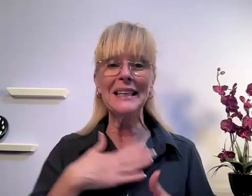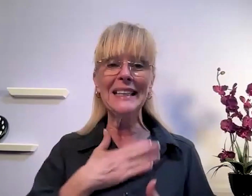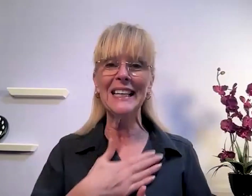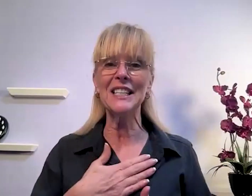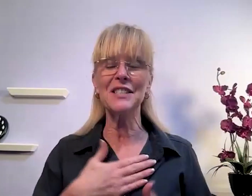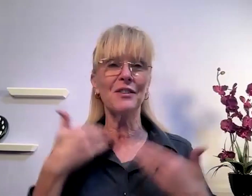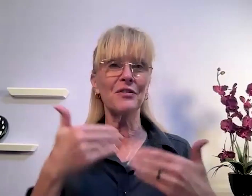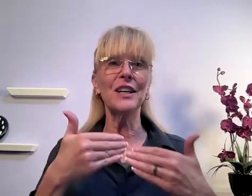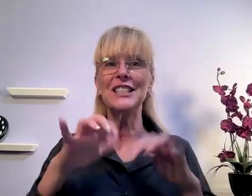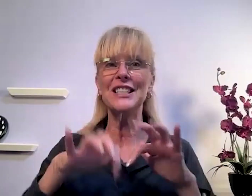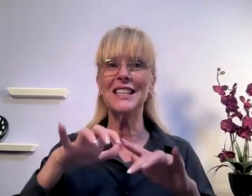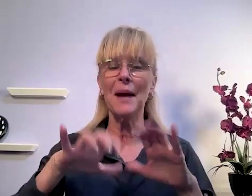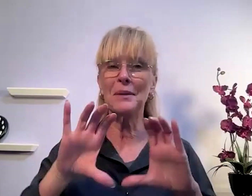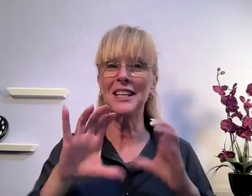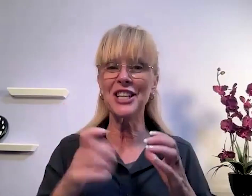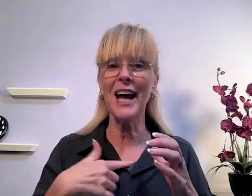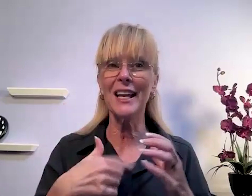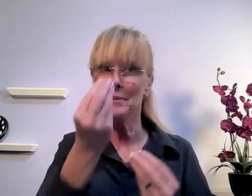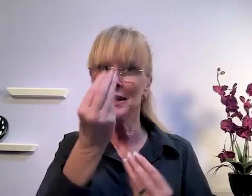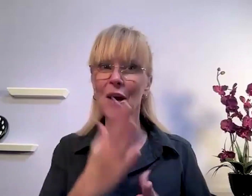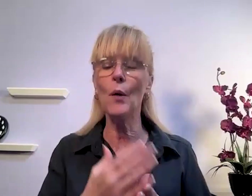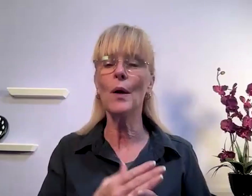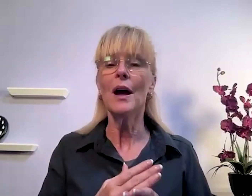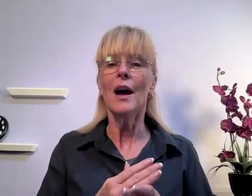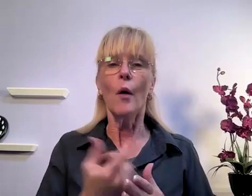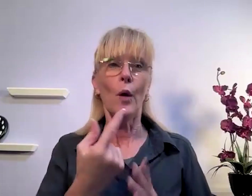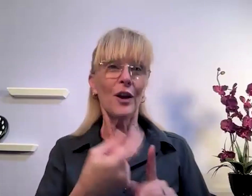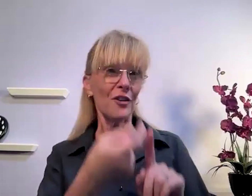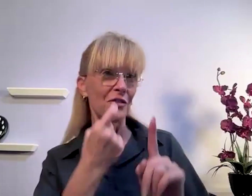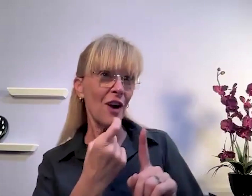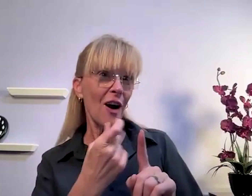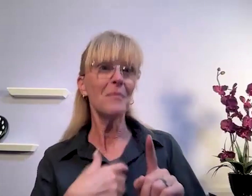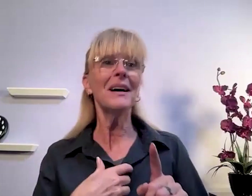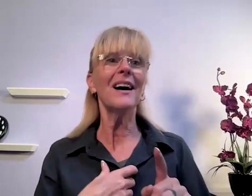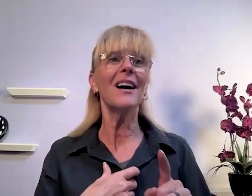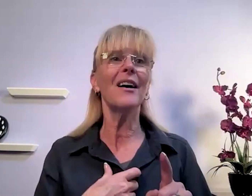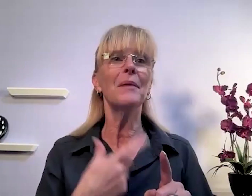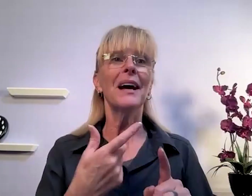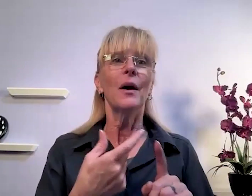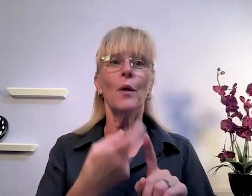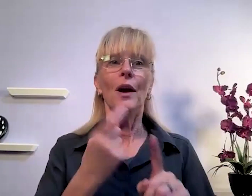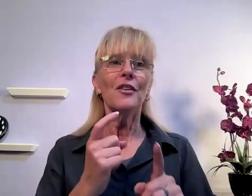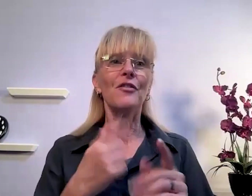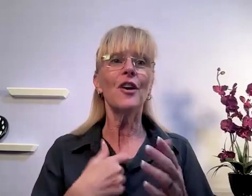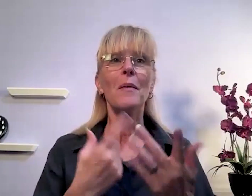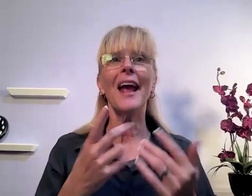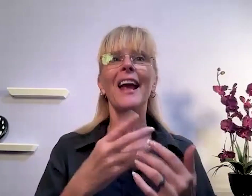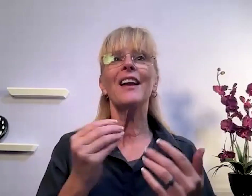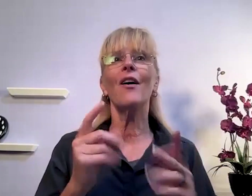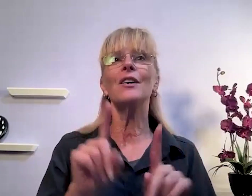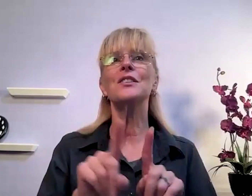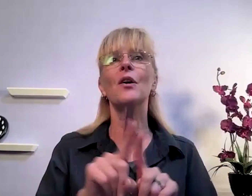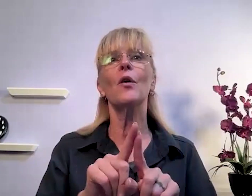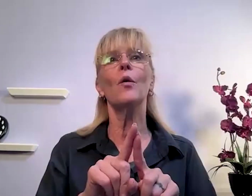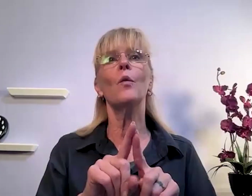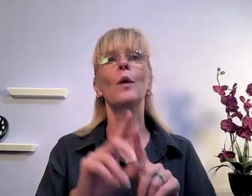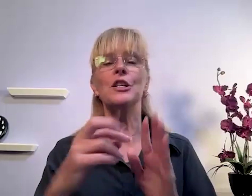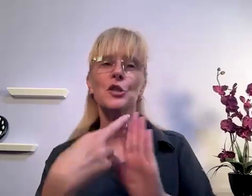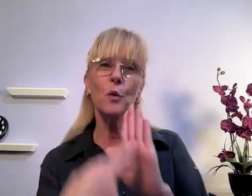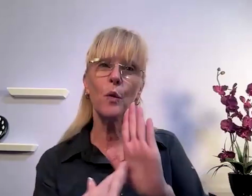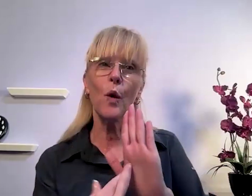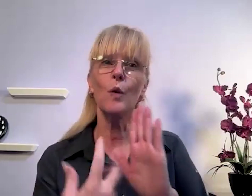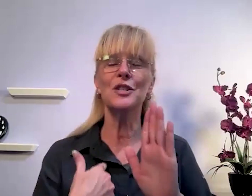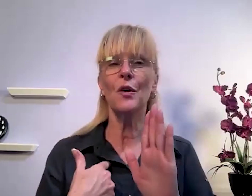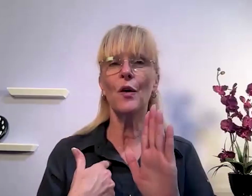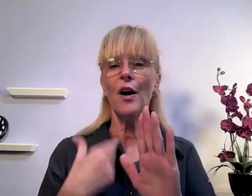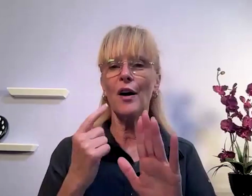please feel free to just type in the chat let me know where you're from where are you from and also what